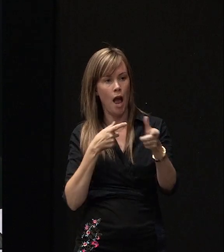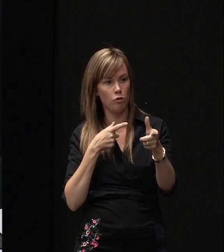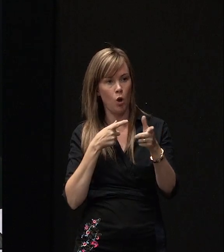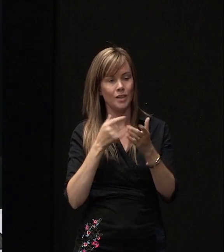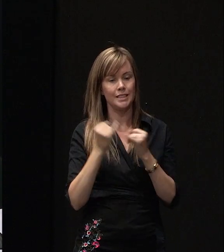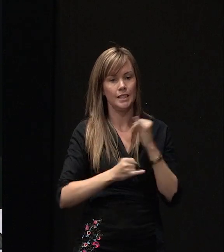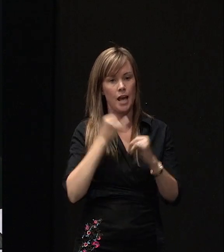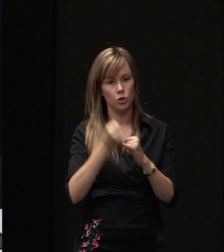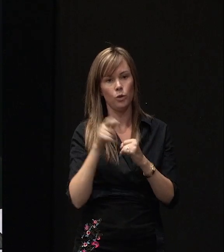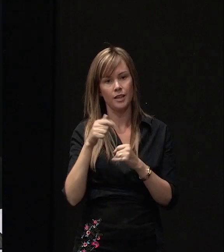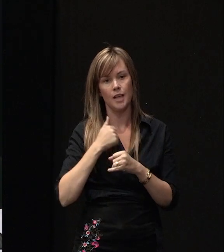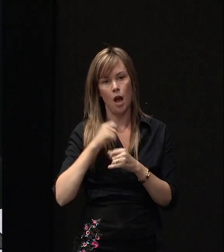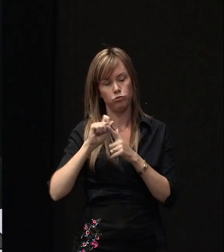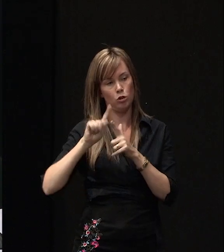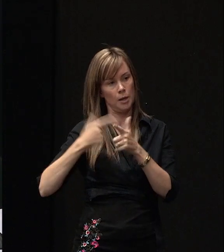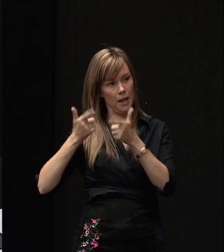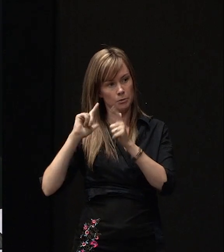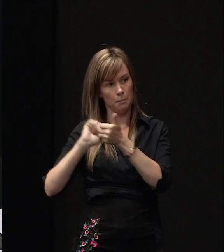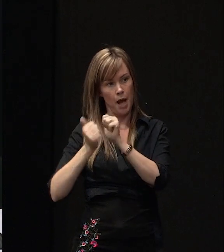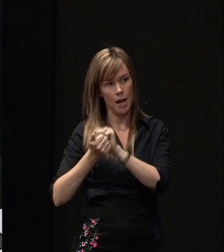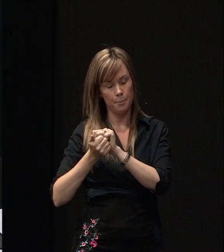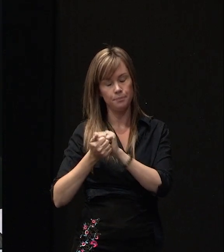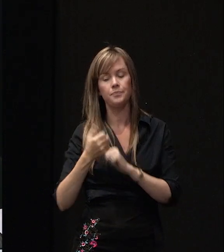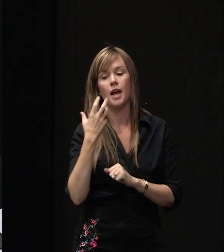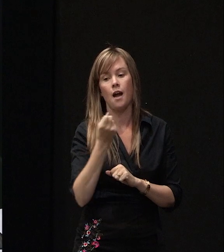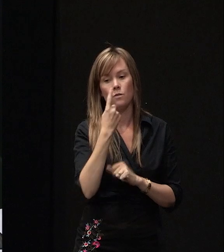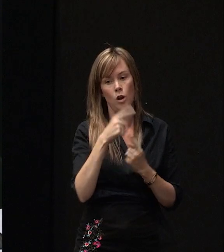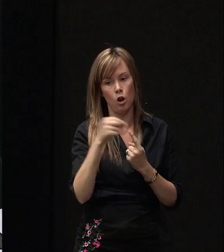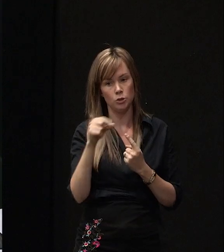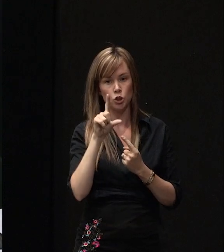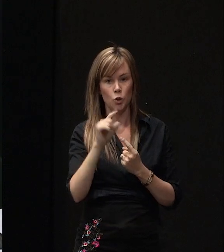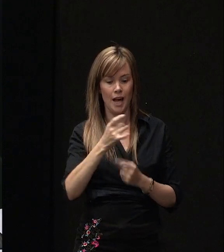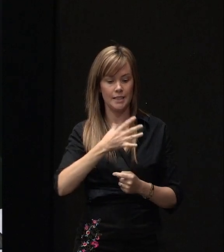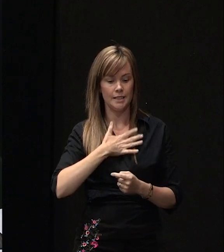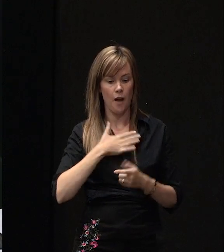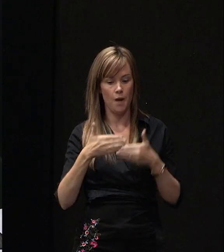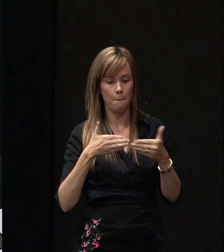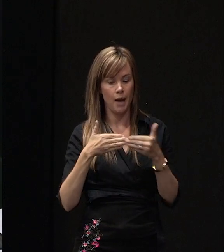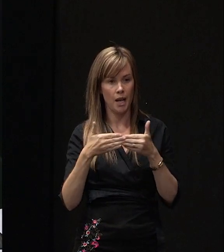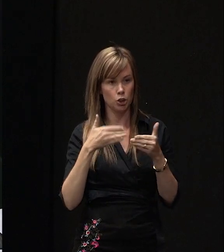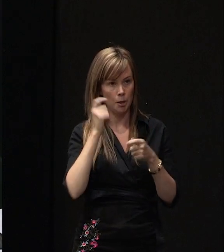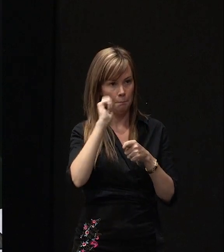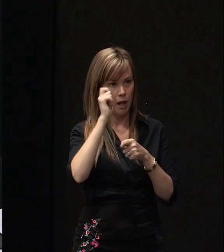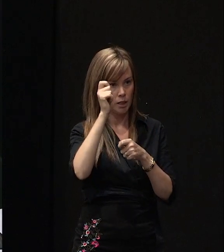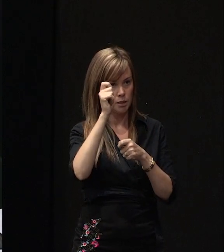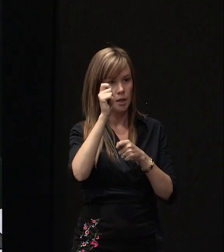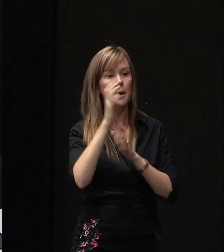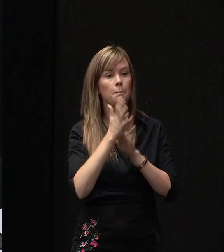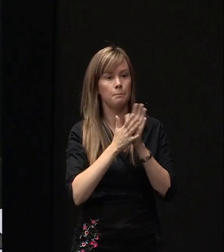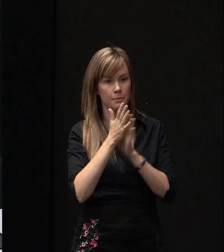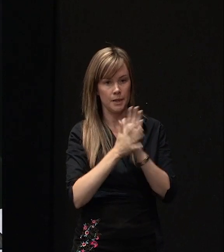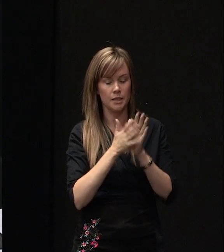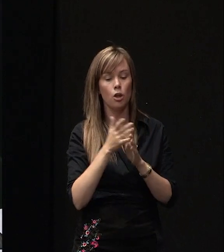project management partner. There is an option to do what we call a self-managed build, where you can take the